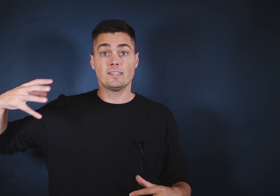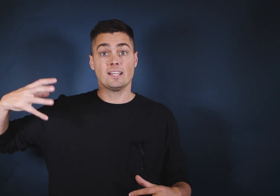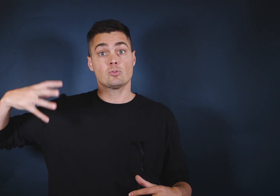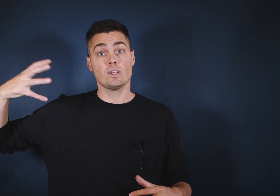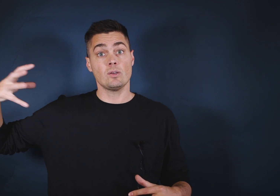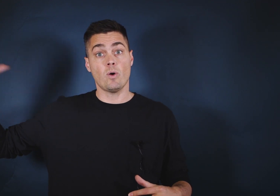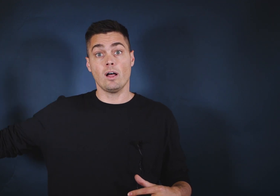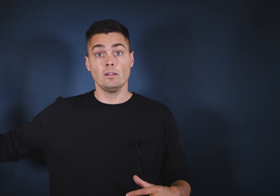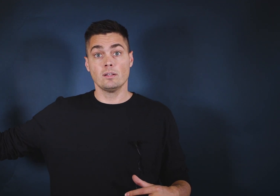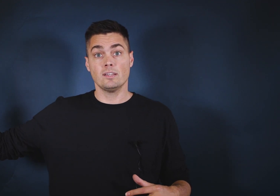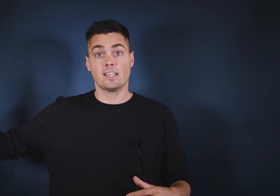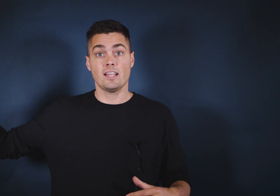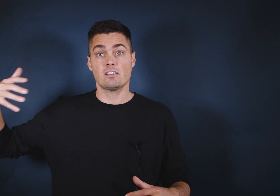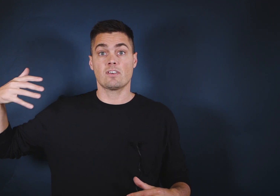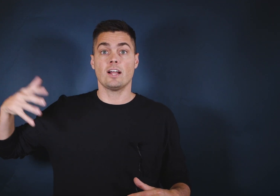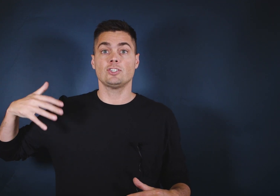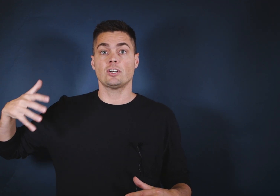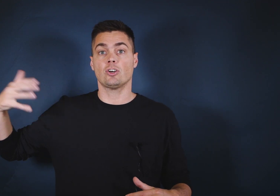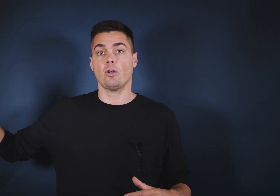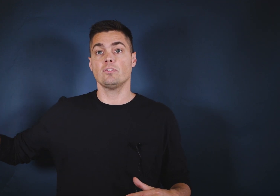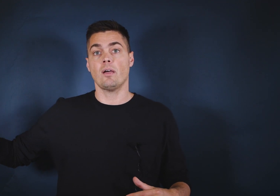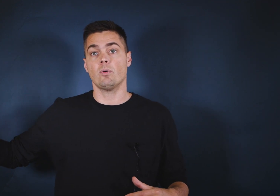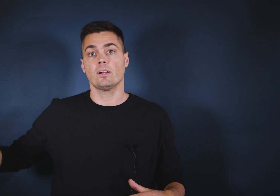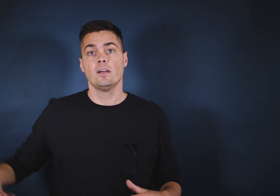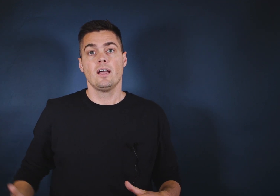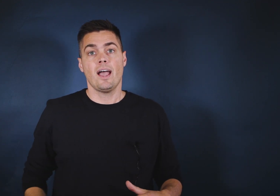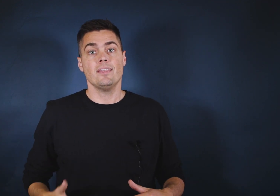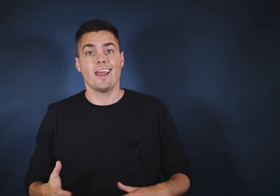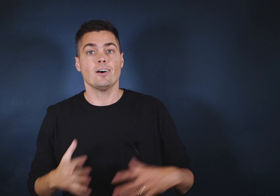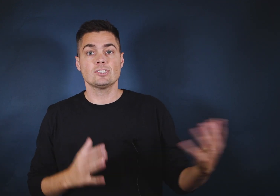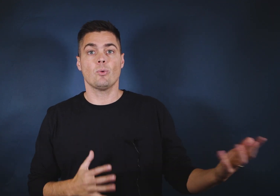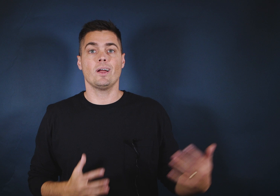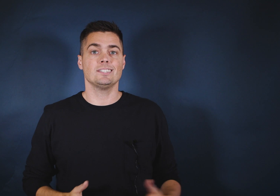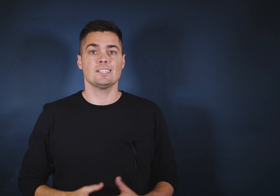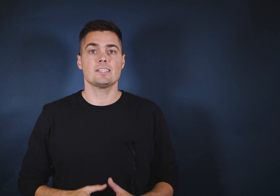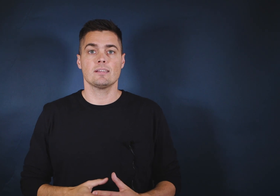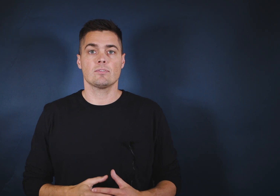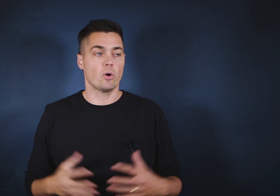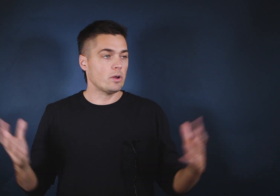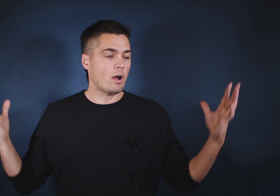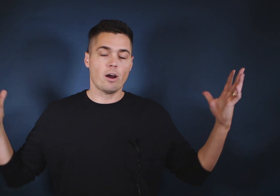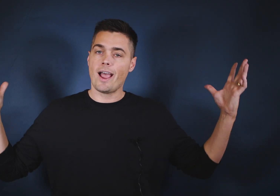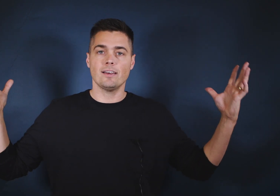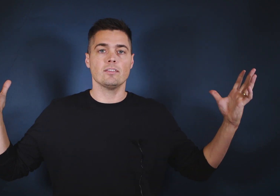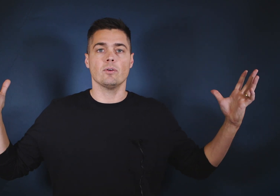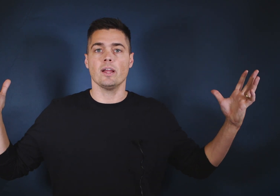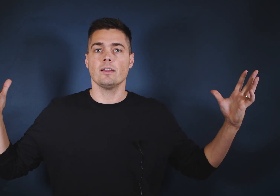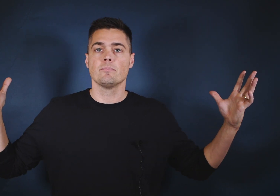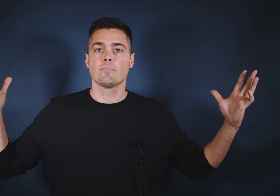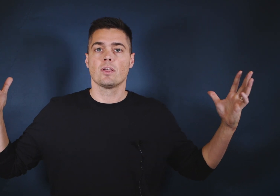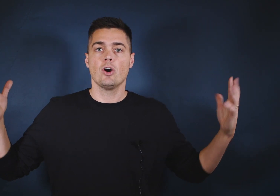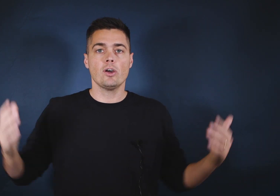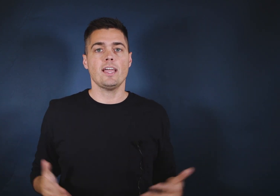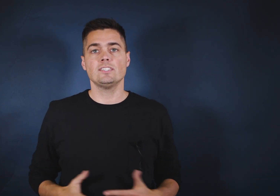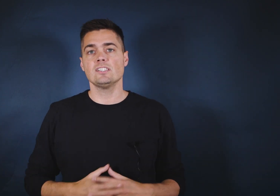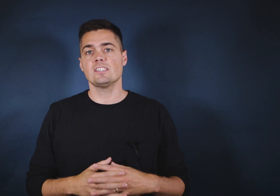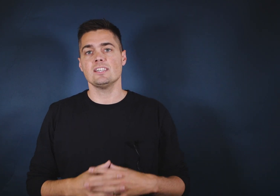things really well in the case of Contractor Growth Network. And then I also want to just throw our hat in the ring, hookagency